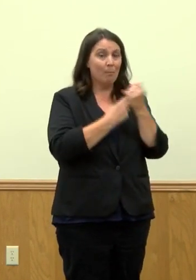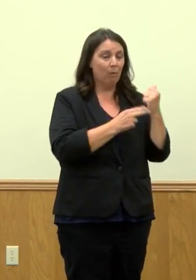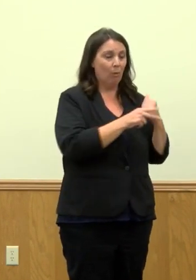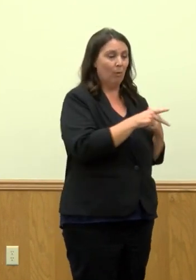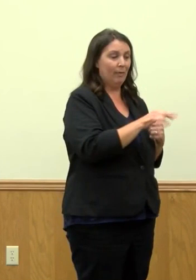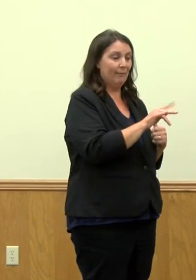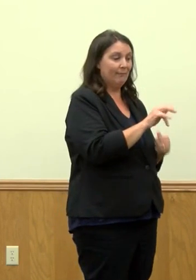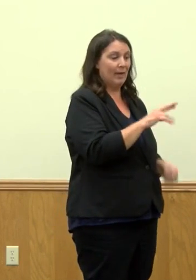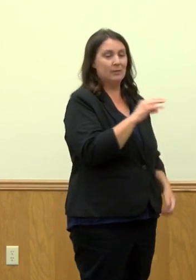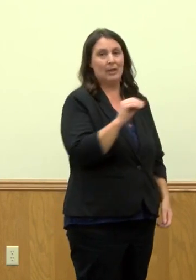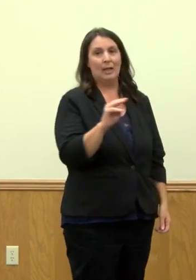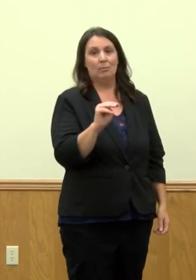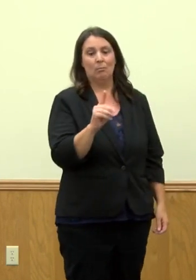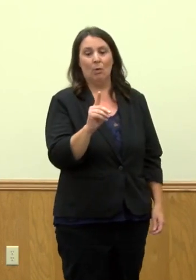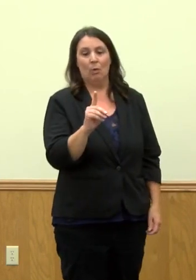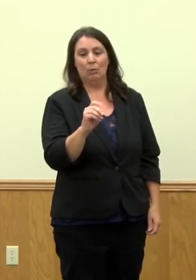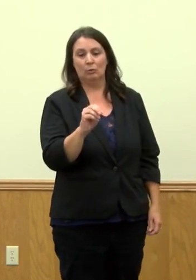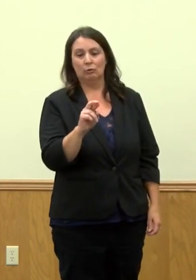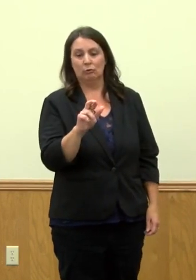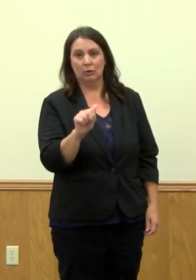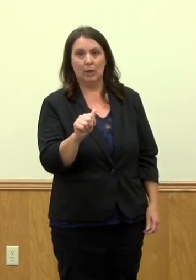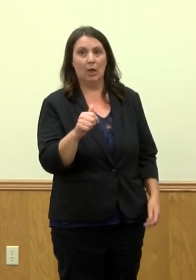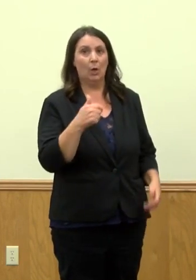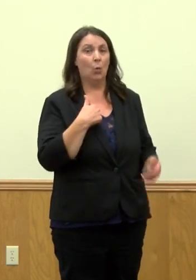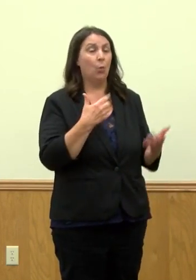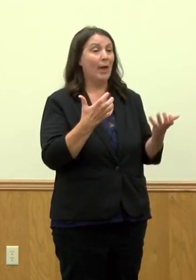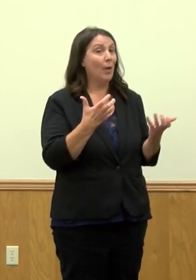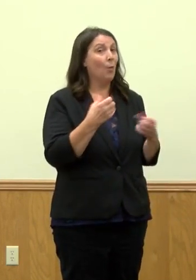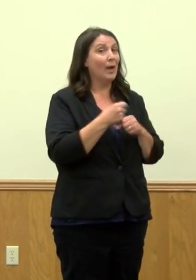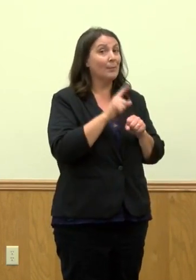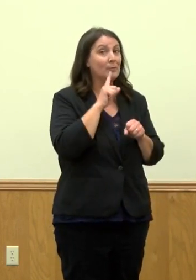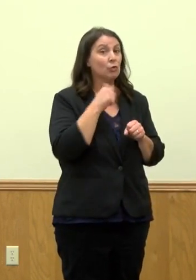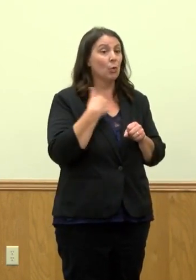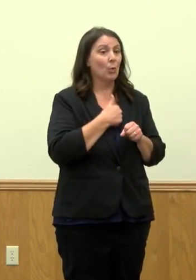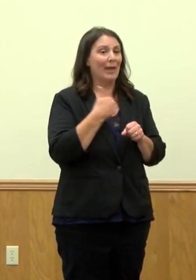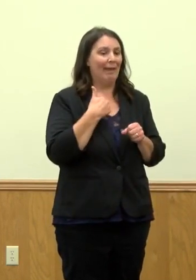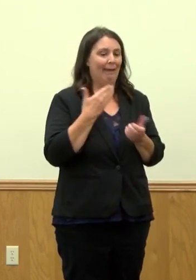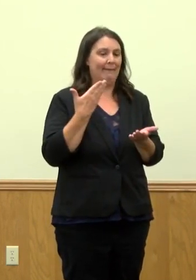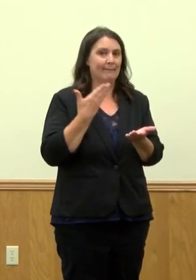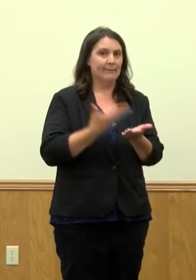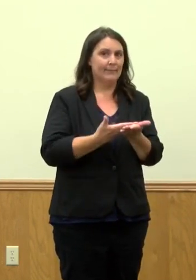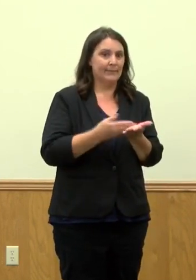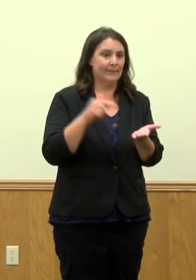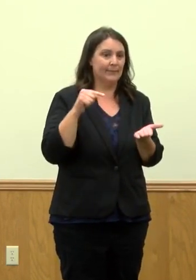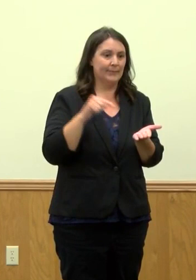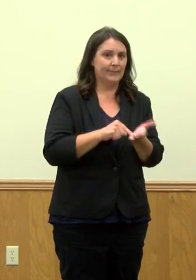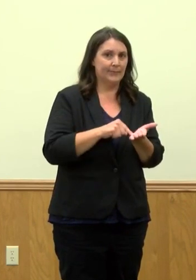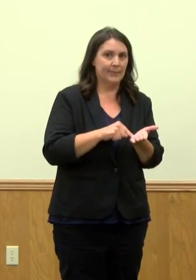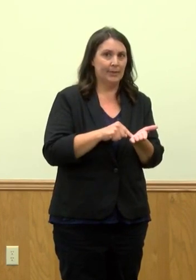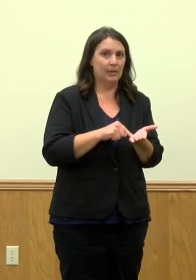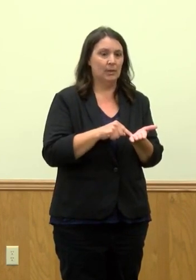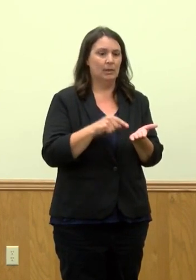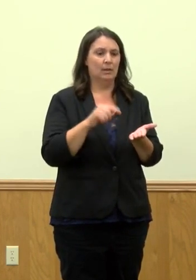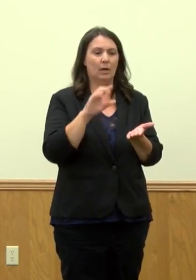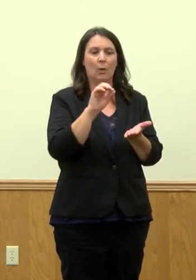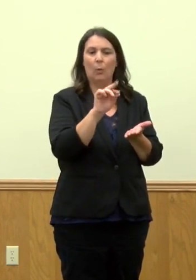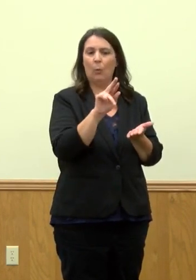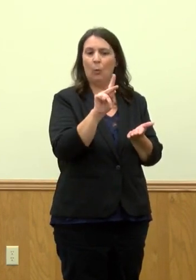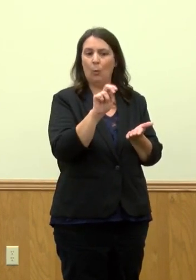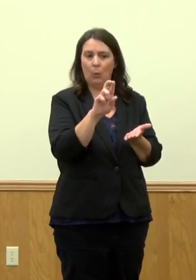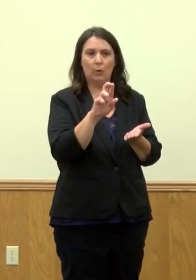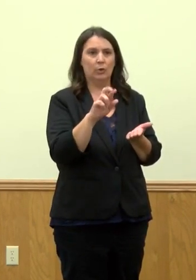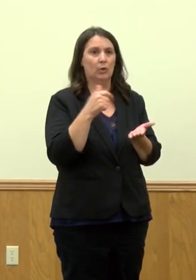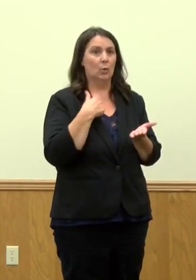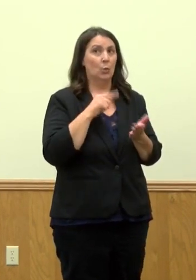partly because once it goes through that process, we want to make sure we have standing orders in place to make sure we operationally give that and report accordingly to the